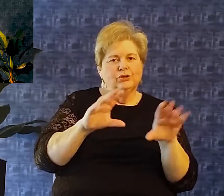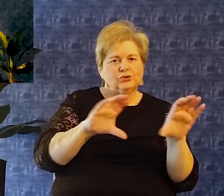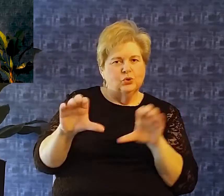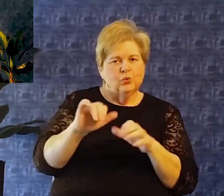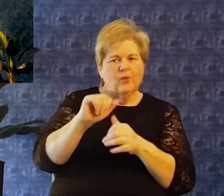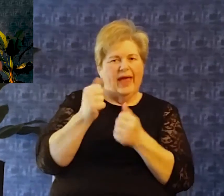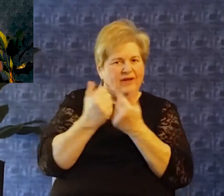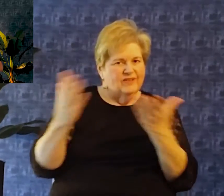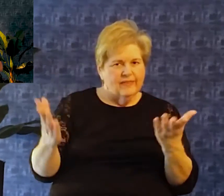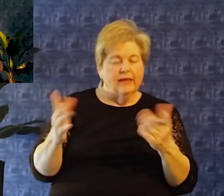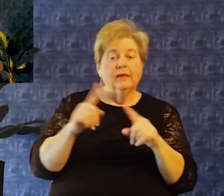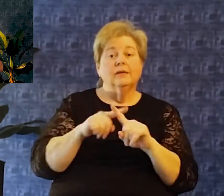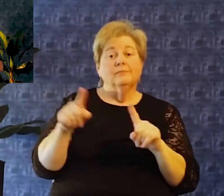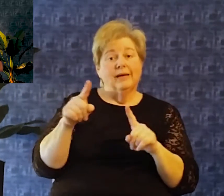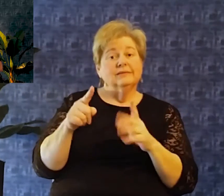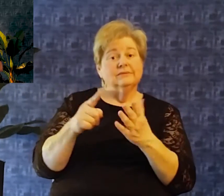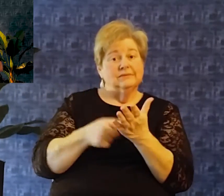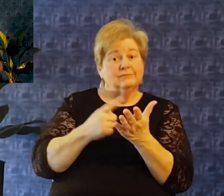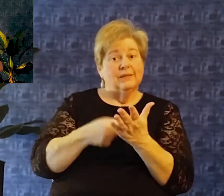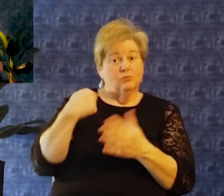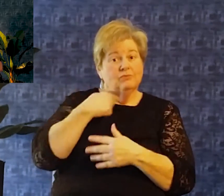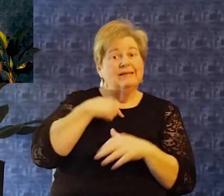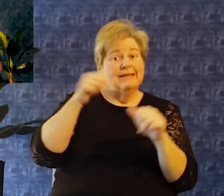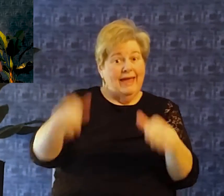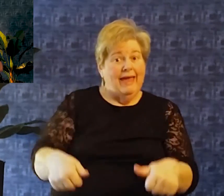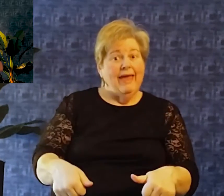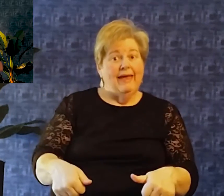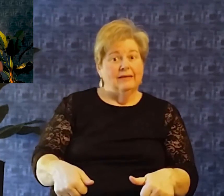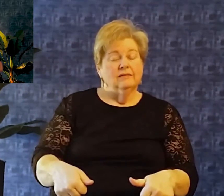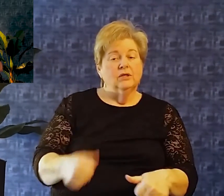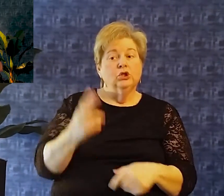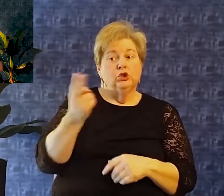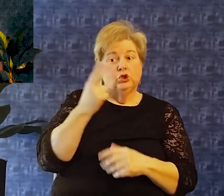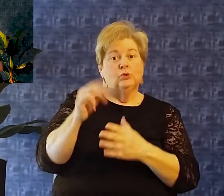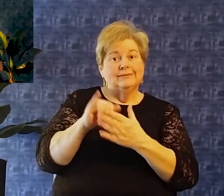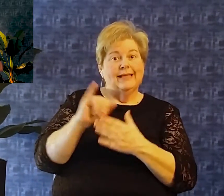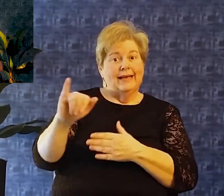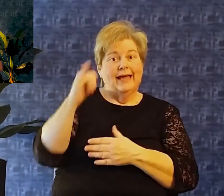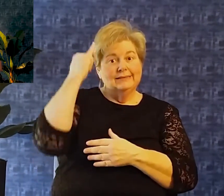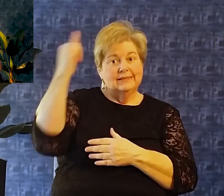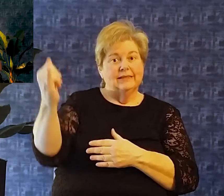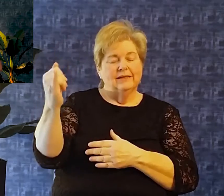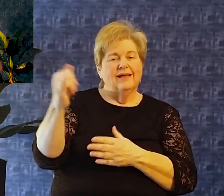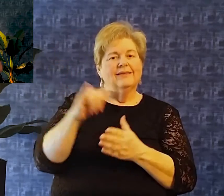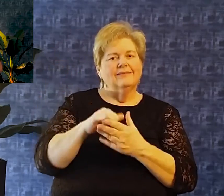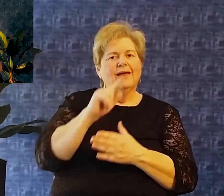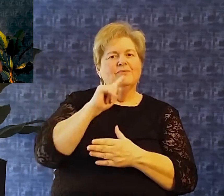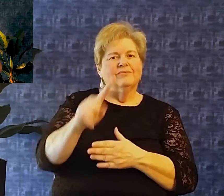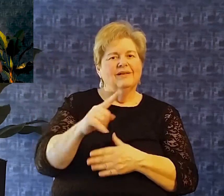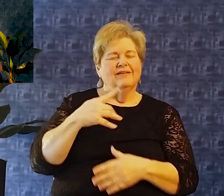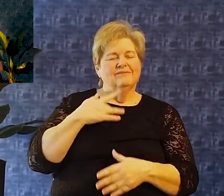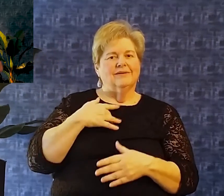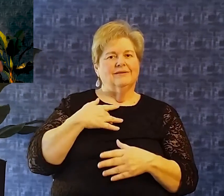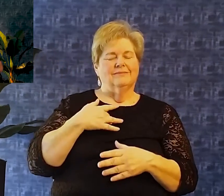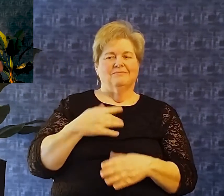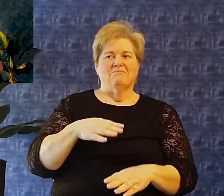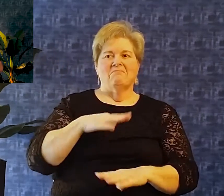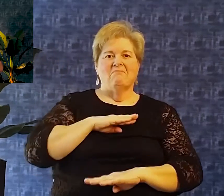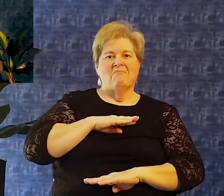that It brings great joy to us as pastors to be able to implement ministry that people have a burden for